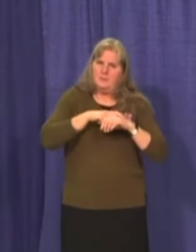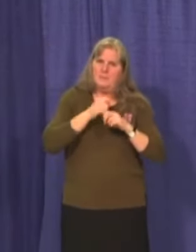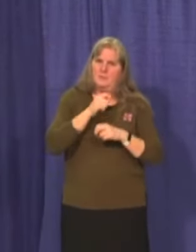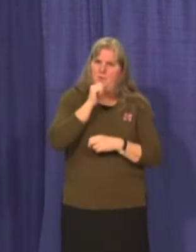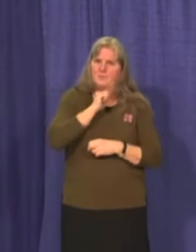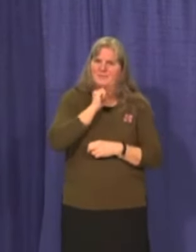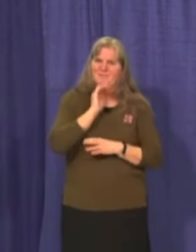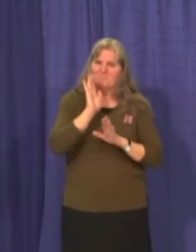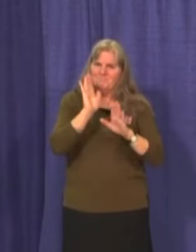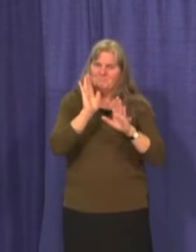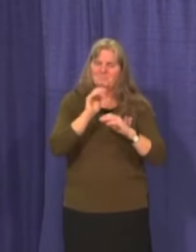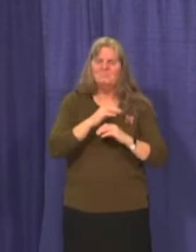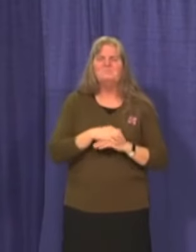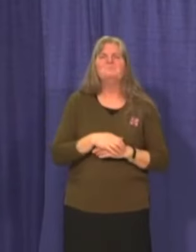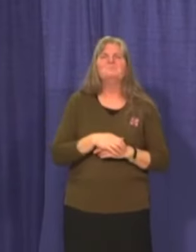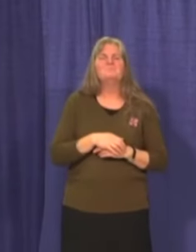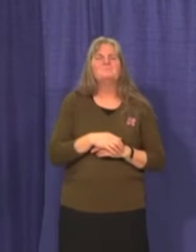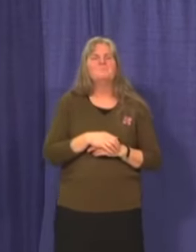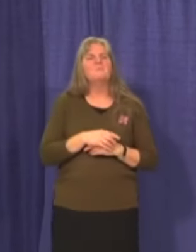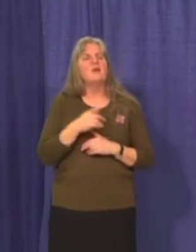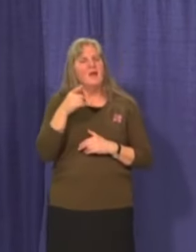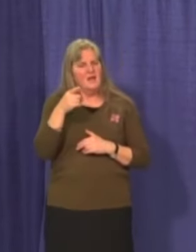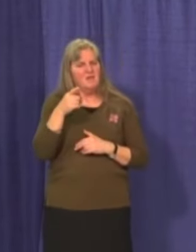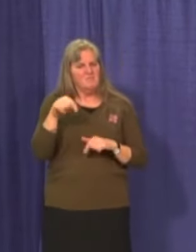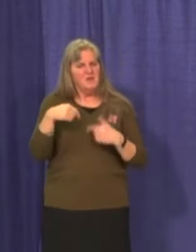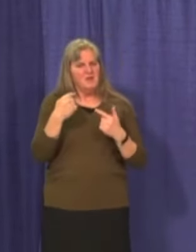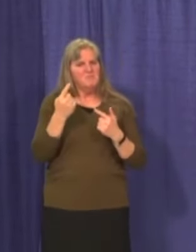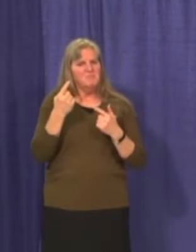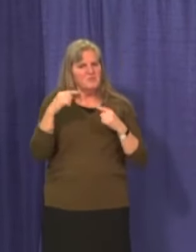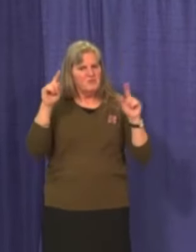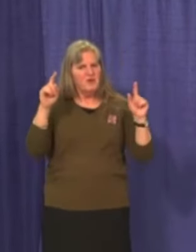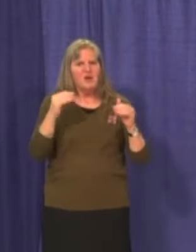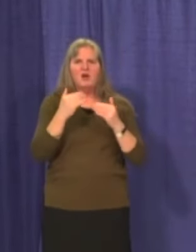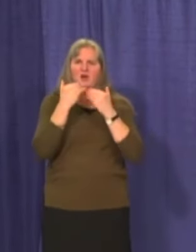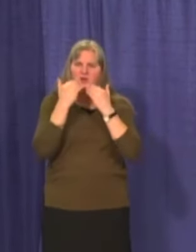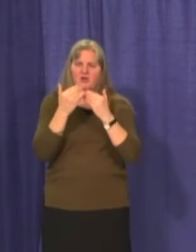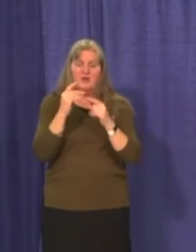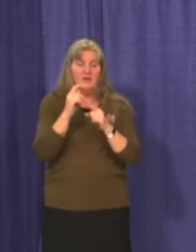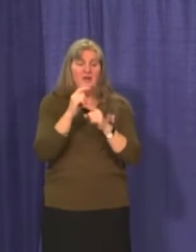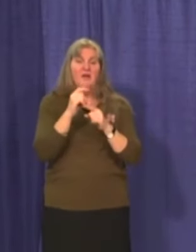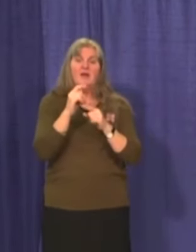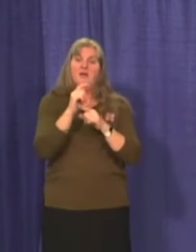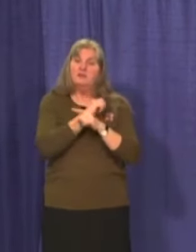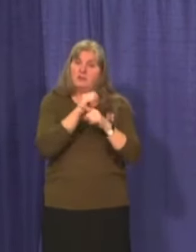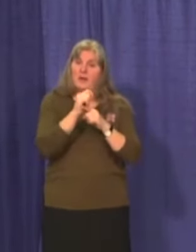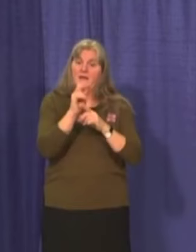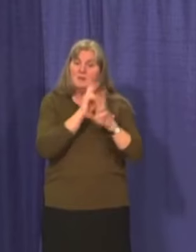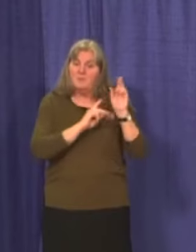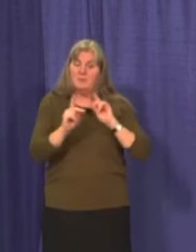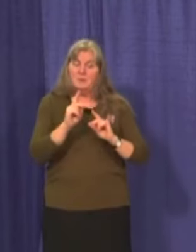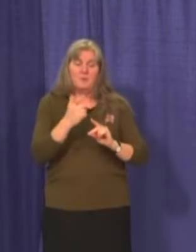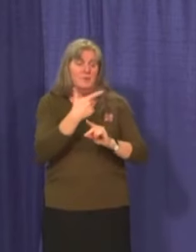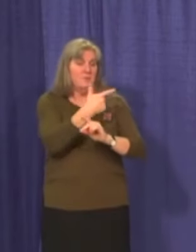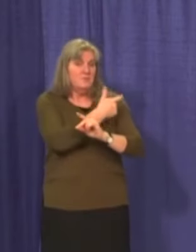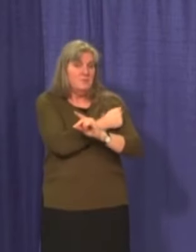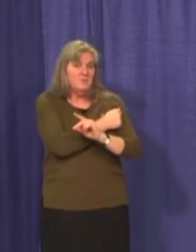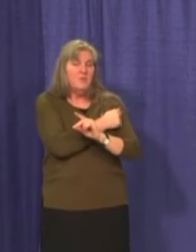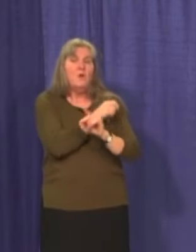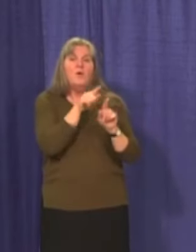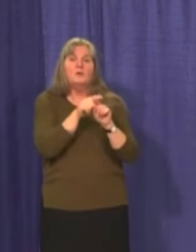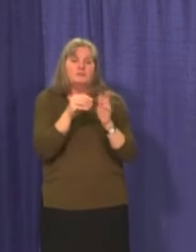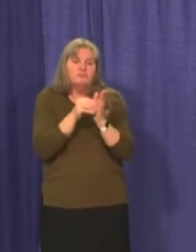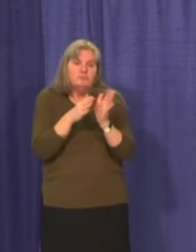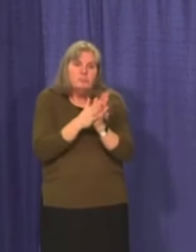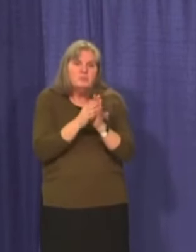And we are doing this well with skilled vaccinators, live data entry to track vaccine doses,